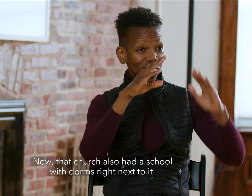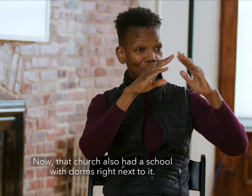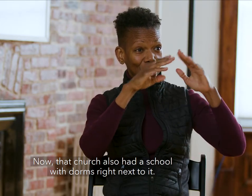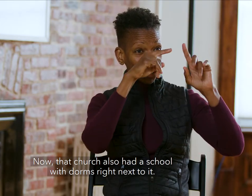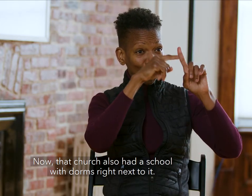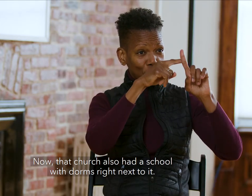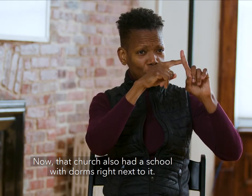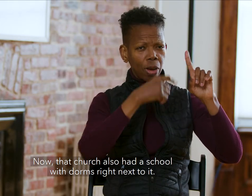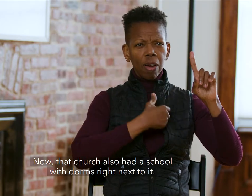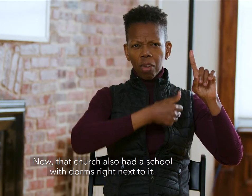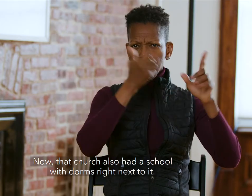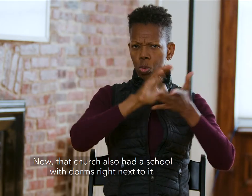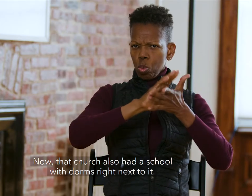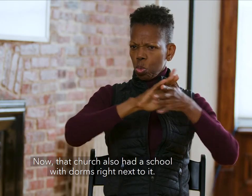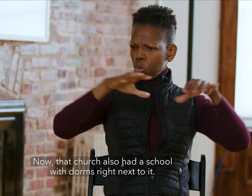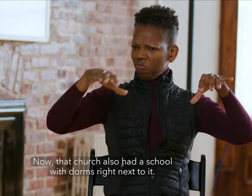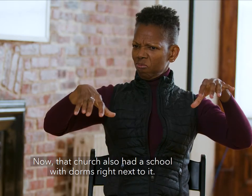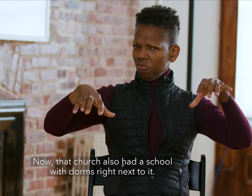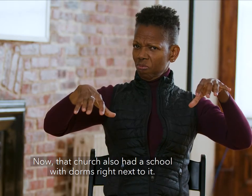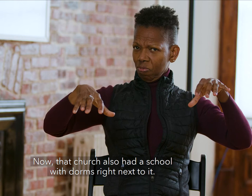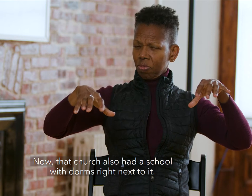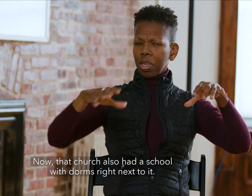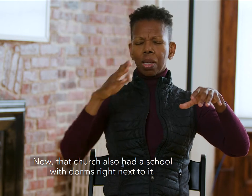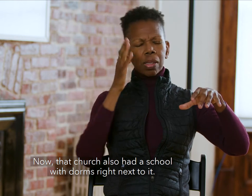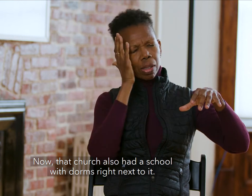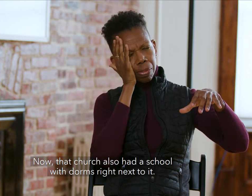Now, that church also had a school with dorms right next to it.